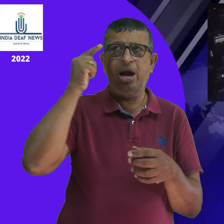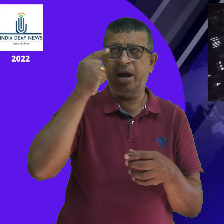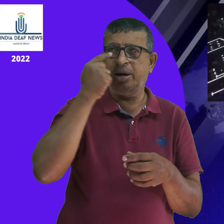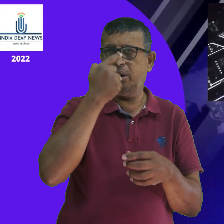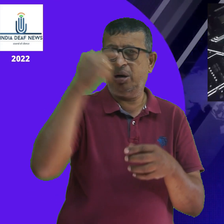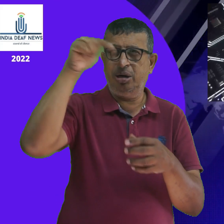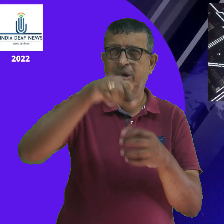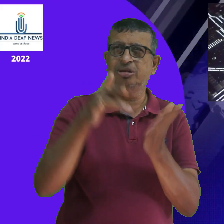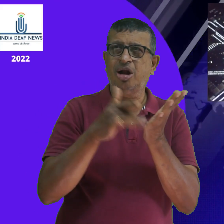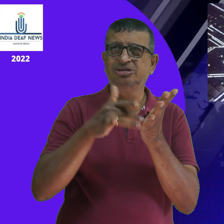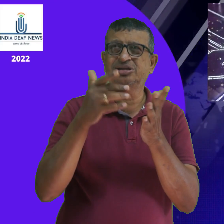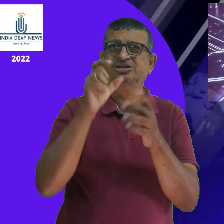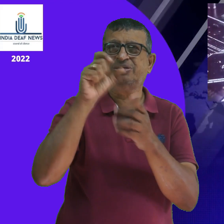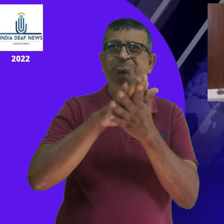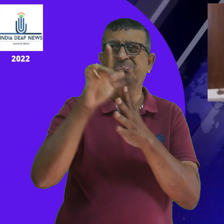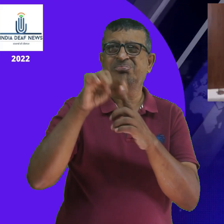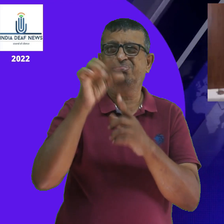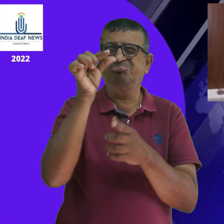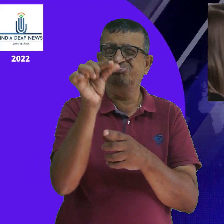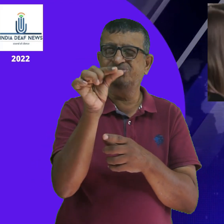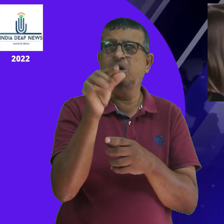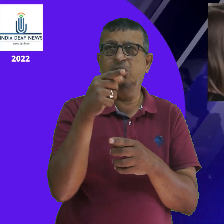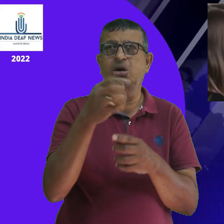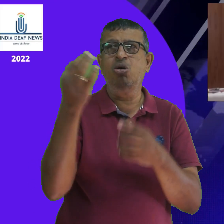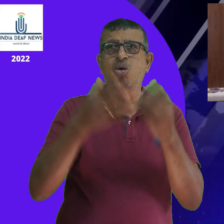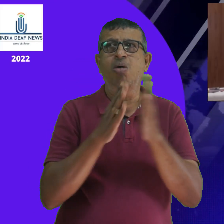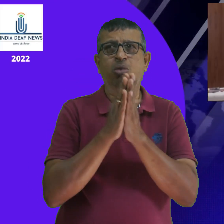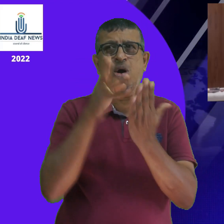assistive technology helping to improve the lives of visually impaired people.